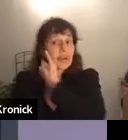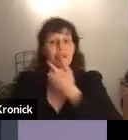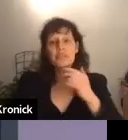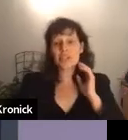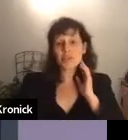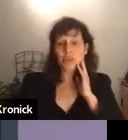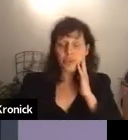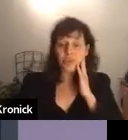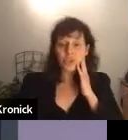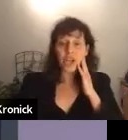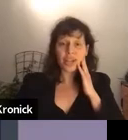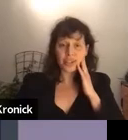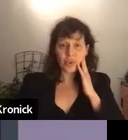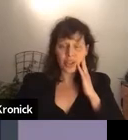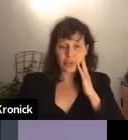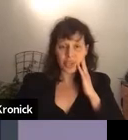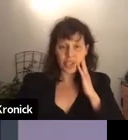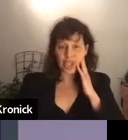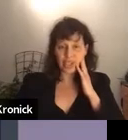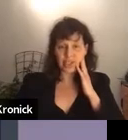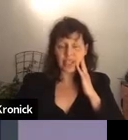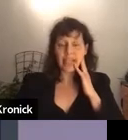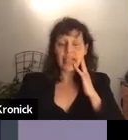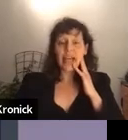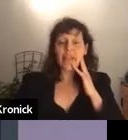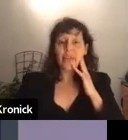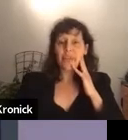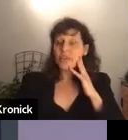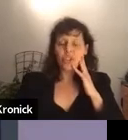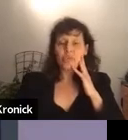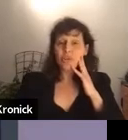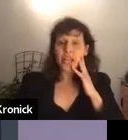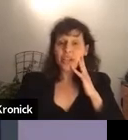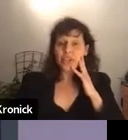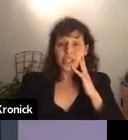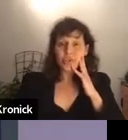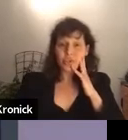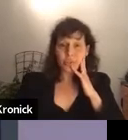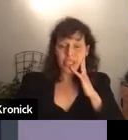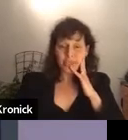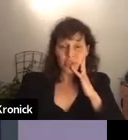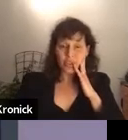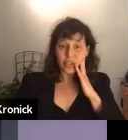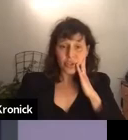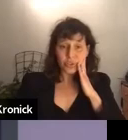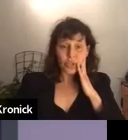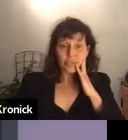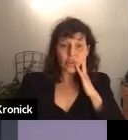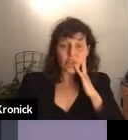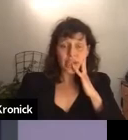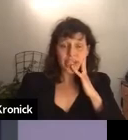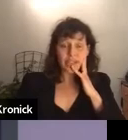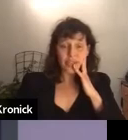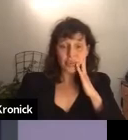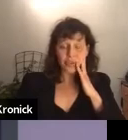some parents missed the birth of their child while they were detained. That communication is extremely difficult. There are no direct